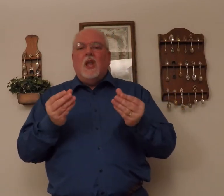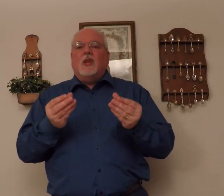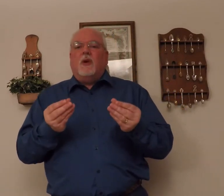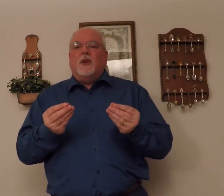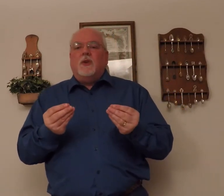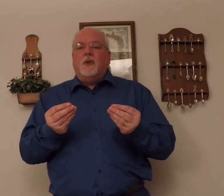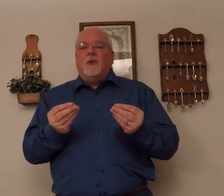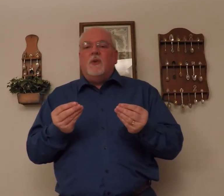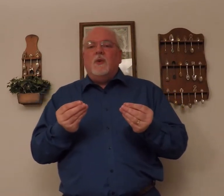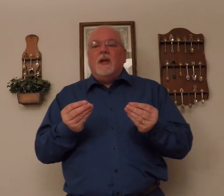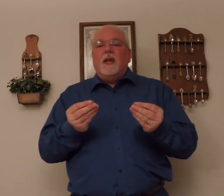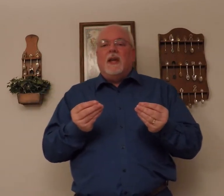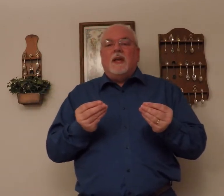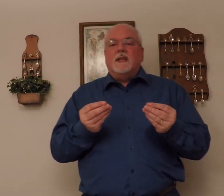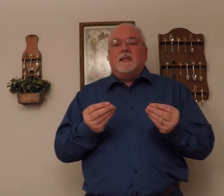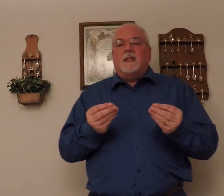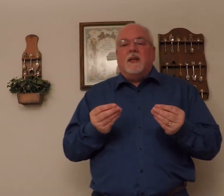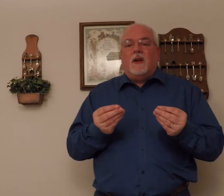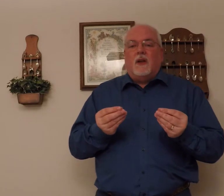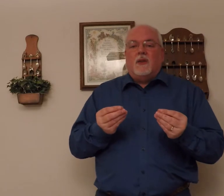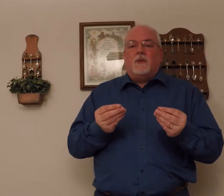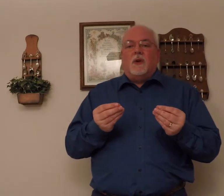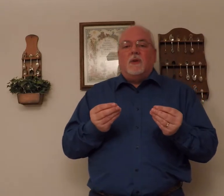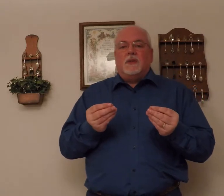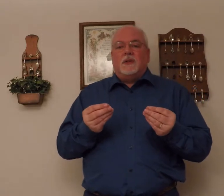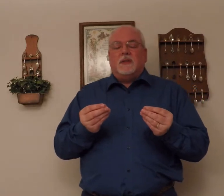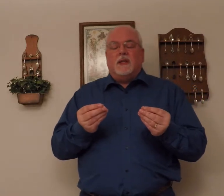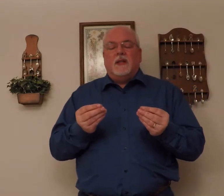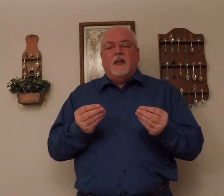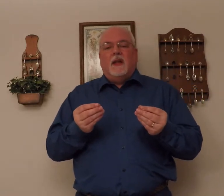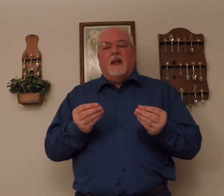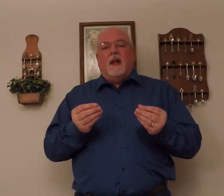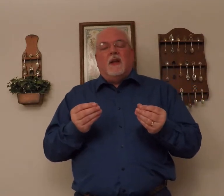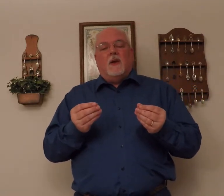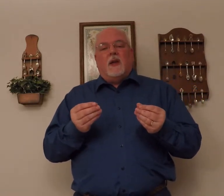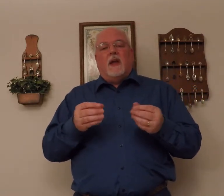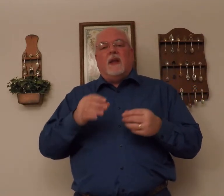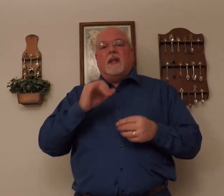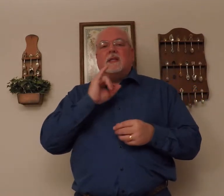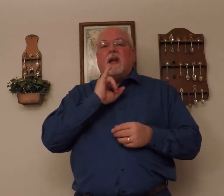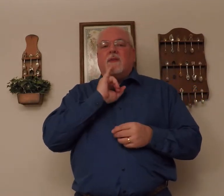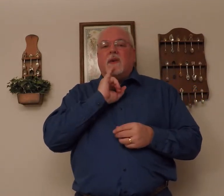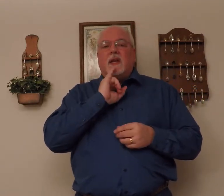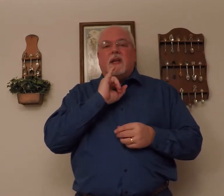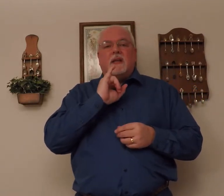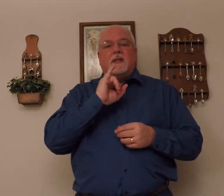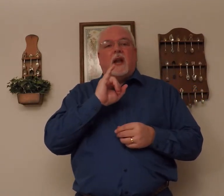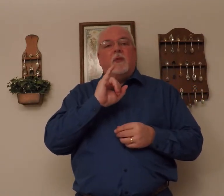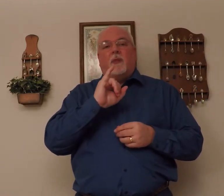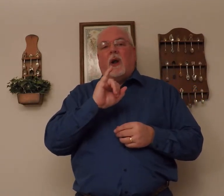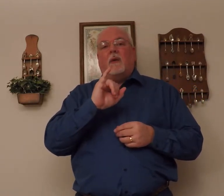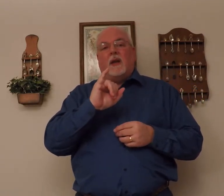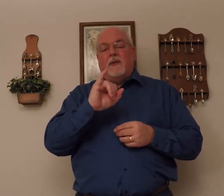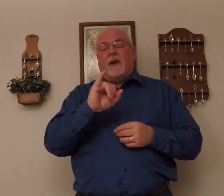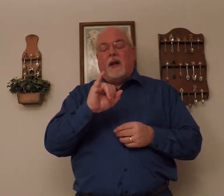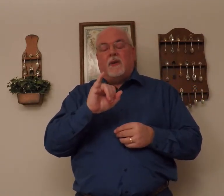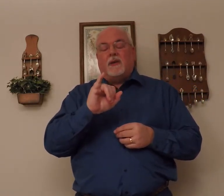While the dew is still on the roses. Okay. This time for is. And I would probably leave it out.